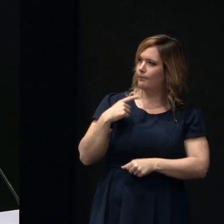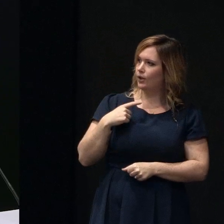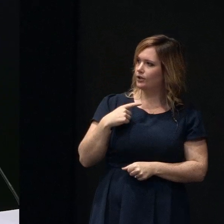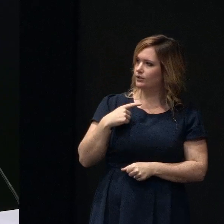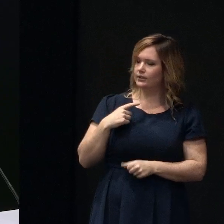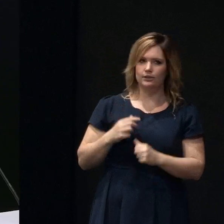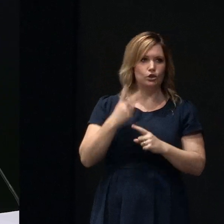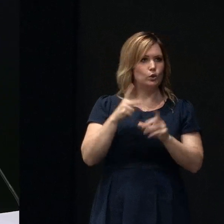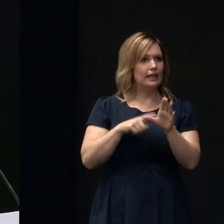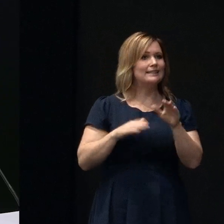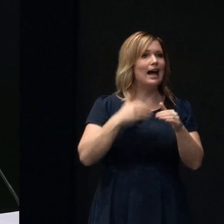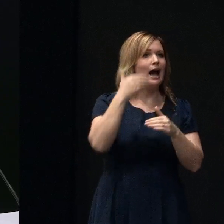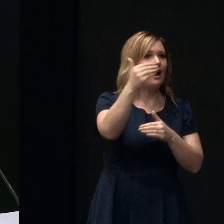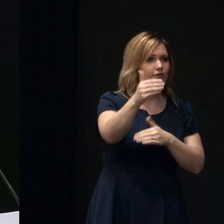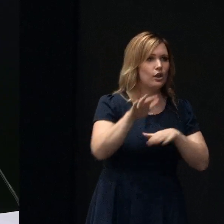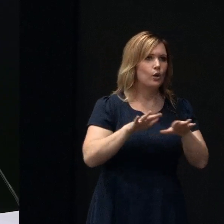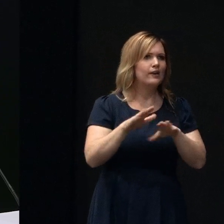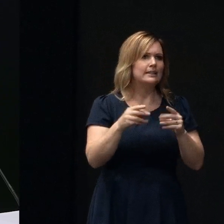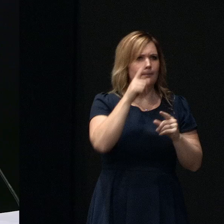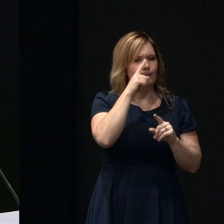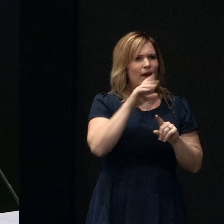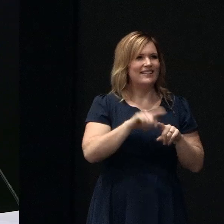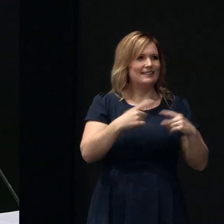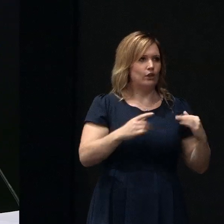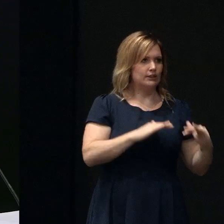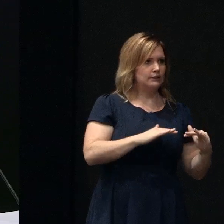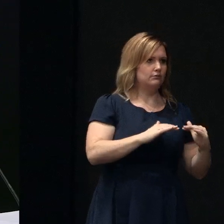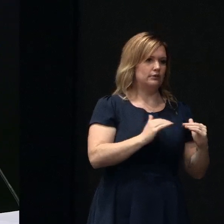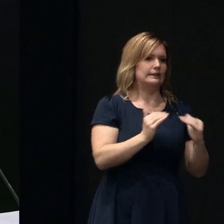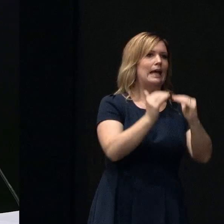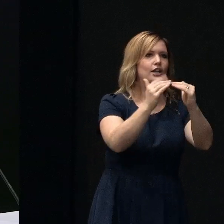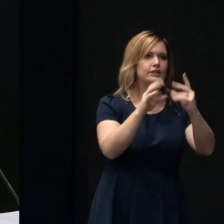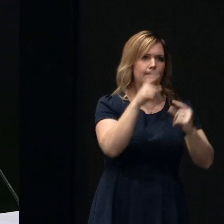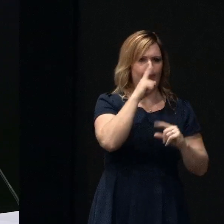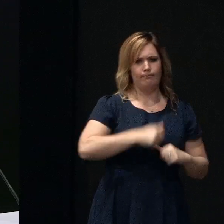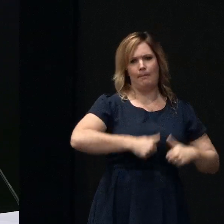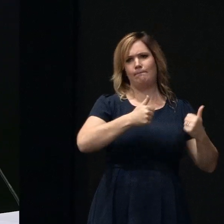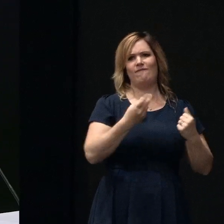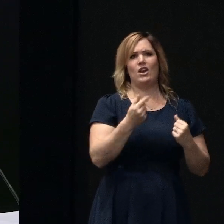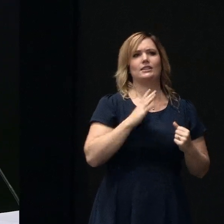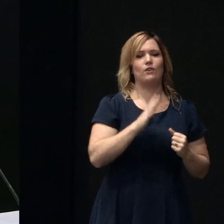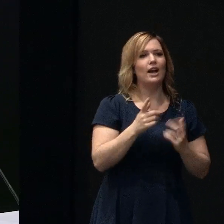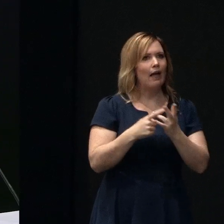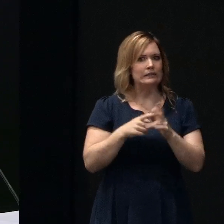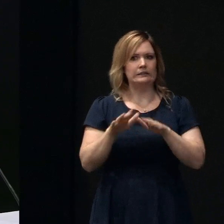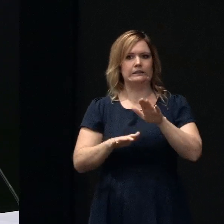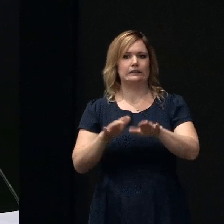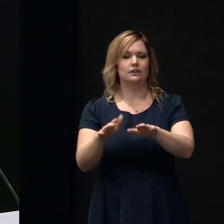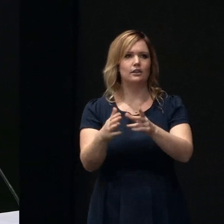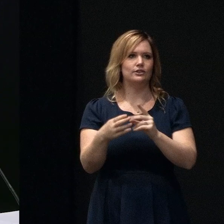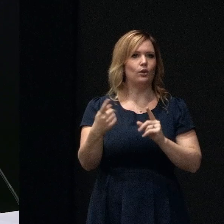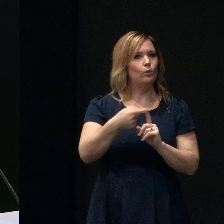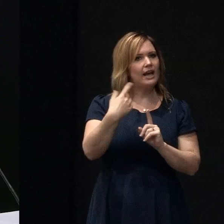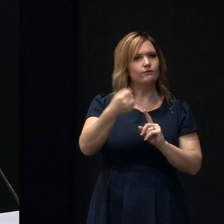an event some people are in very very different stages but most of us all have decisions that we need to make about our